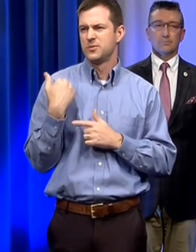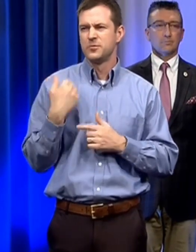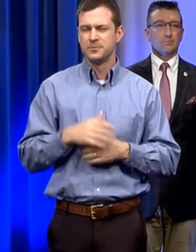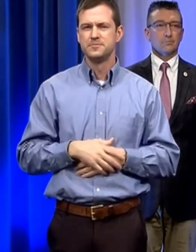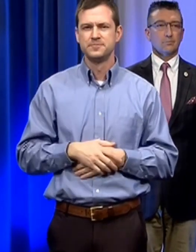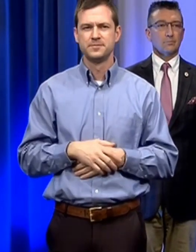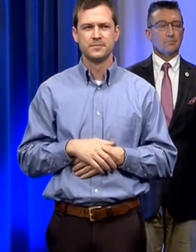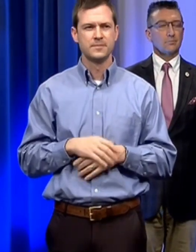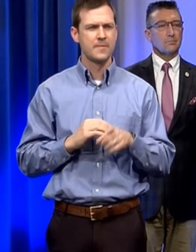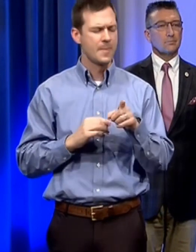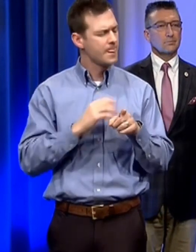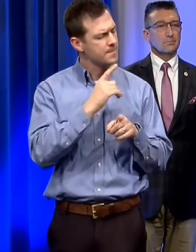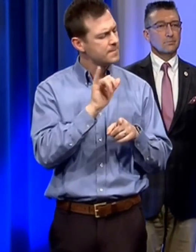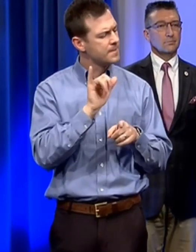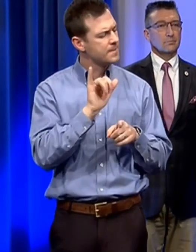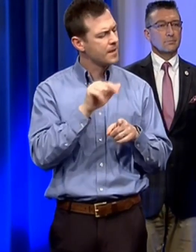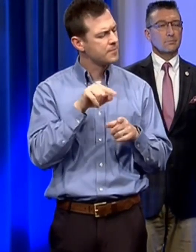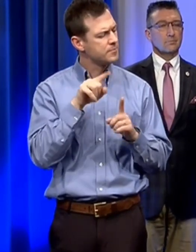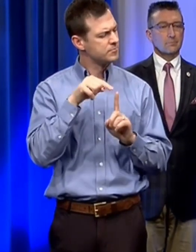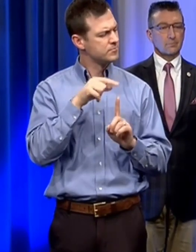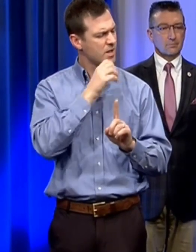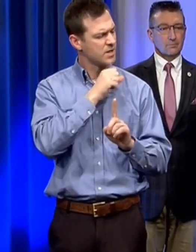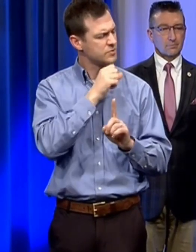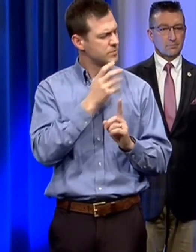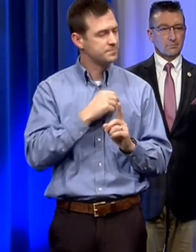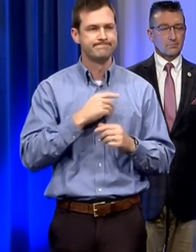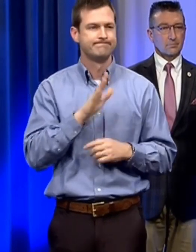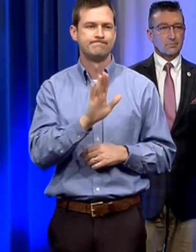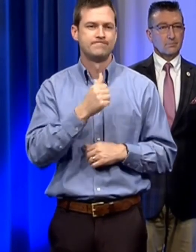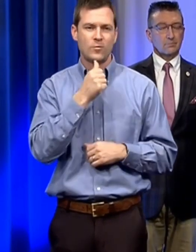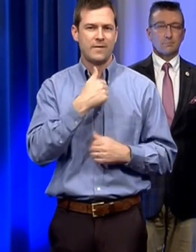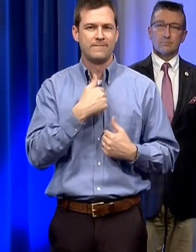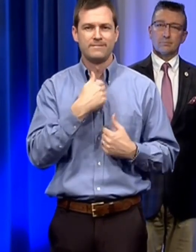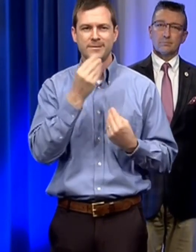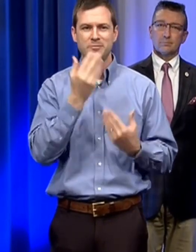can you tell us the age range of this person i i don't have that information